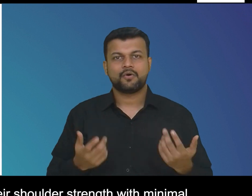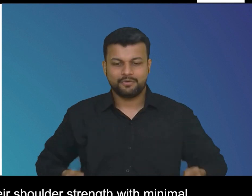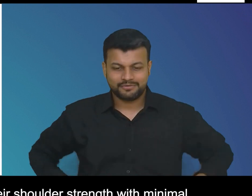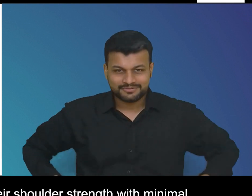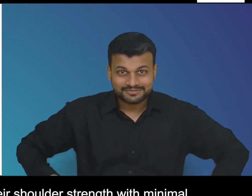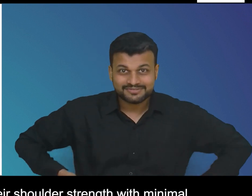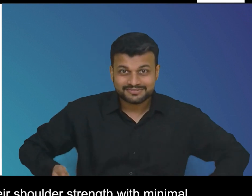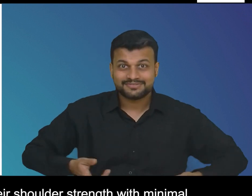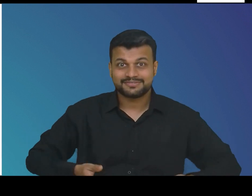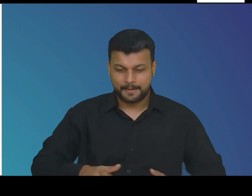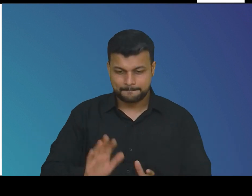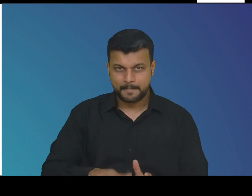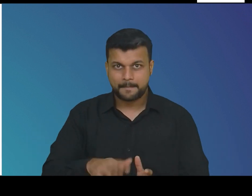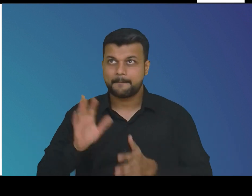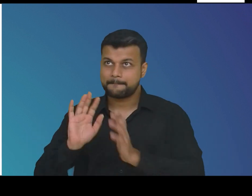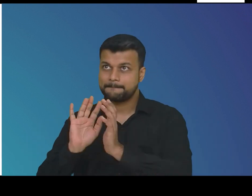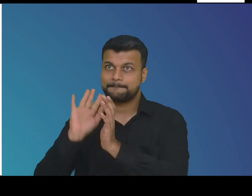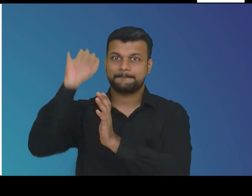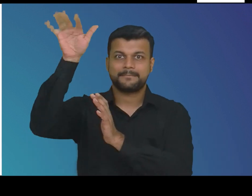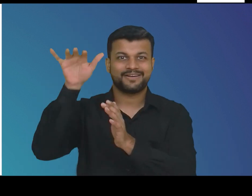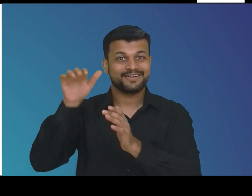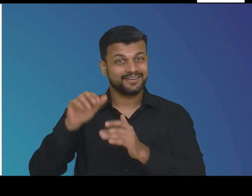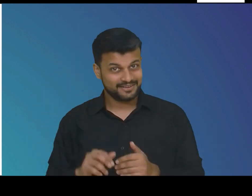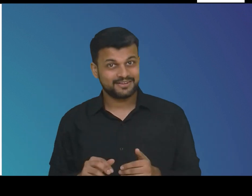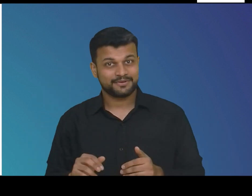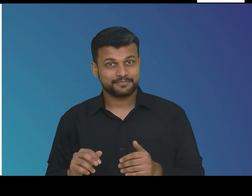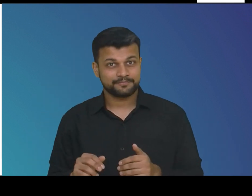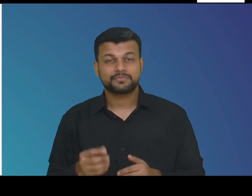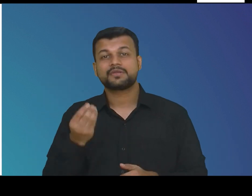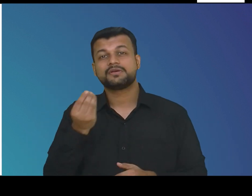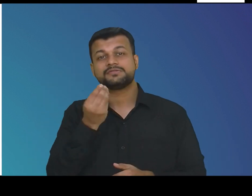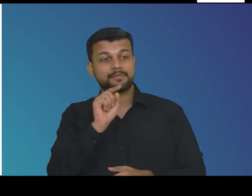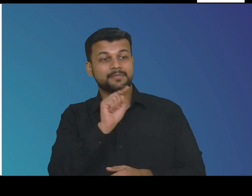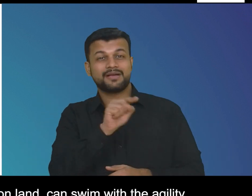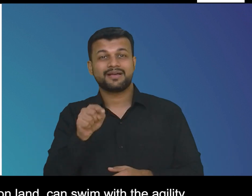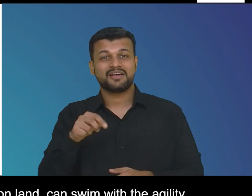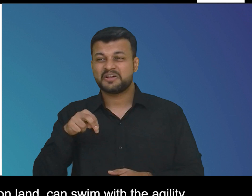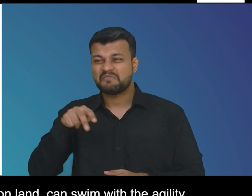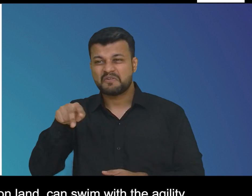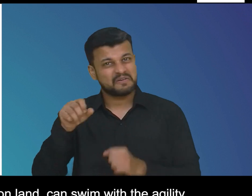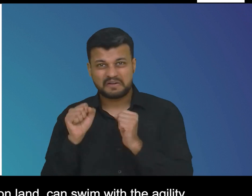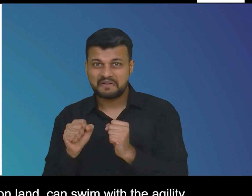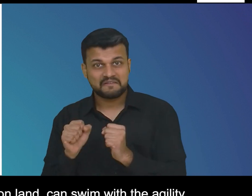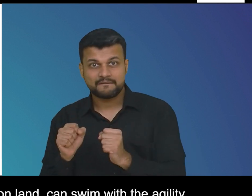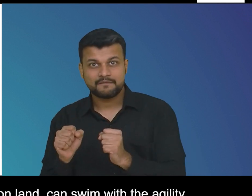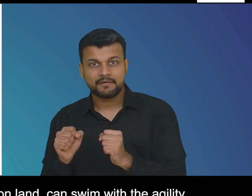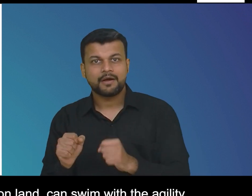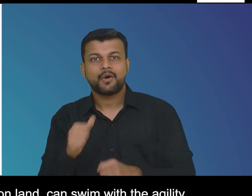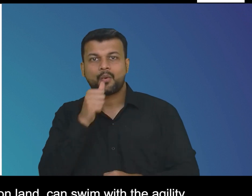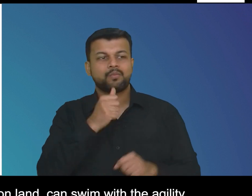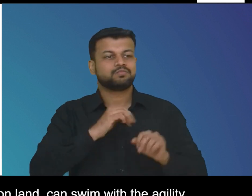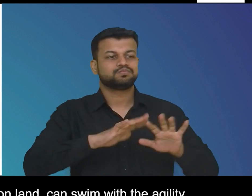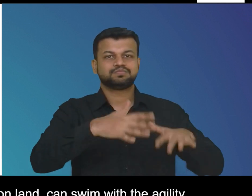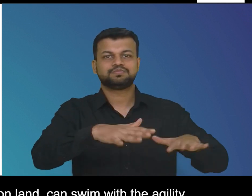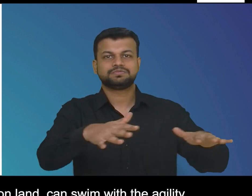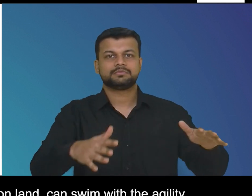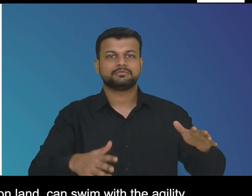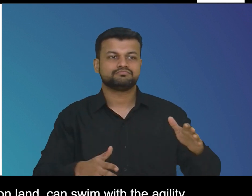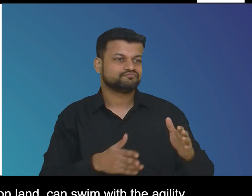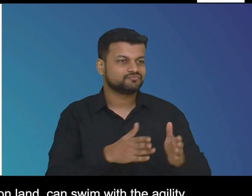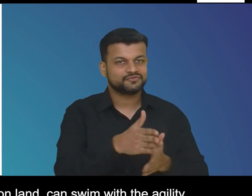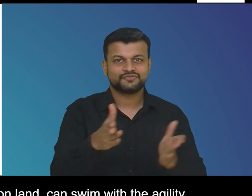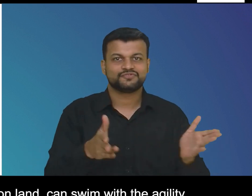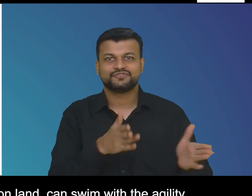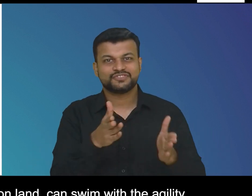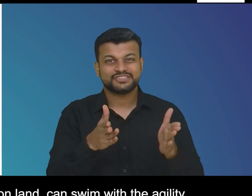minimal limb support and play basketball on wheelchairs those who have limited mobility on land can